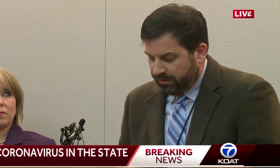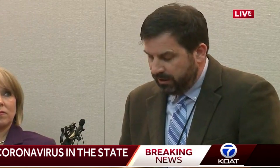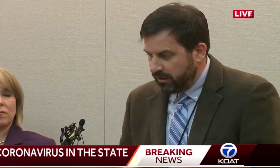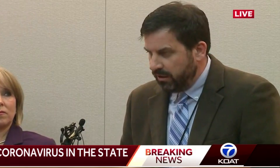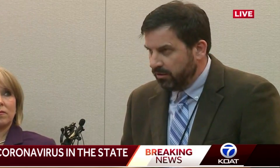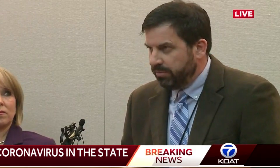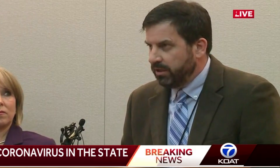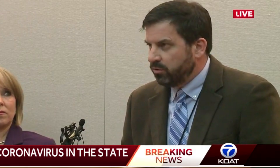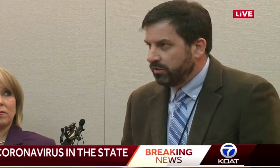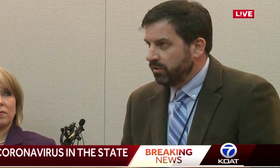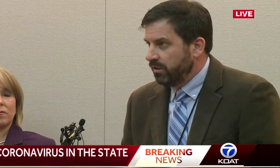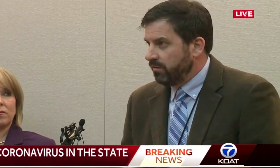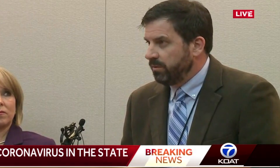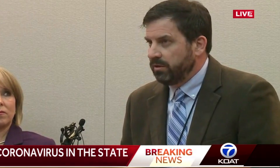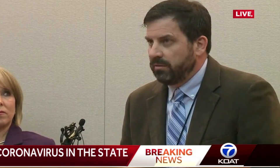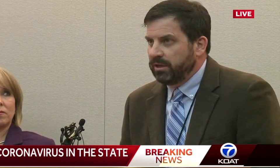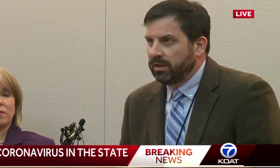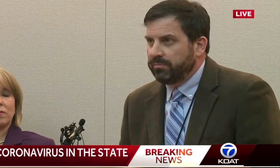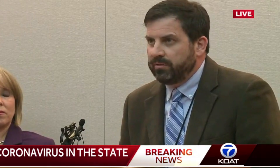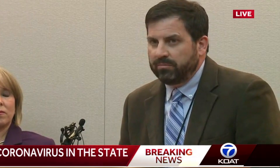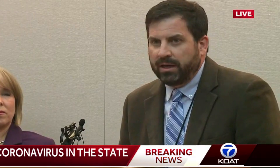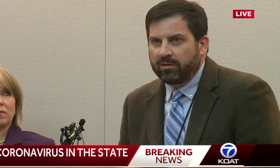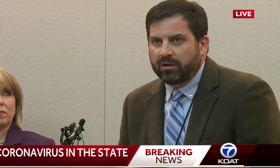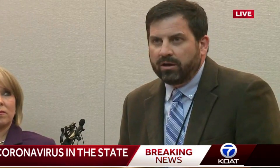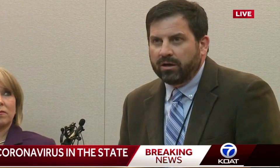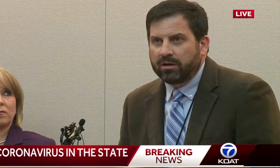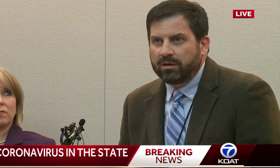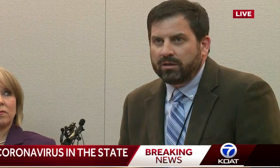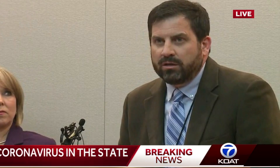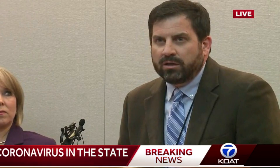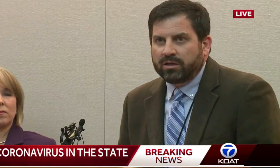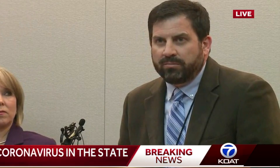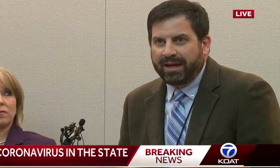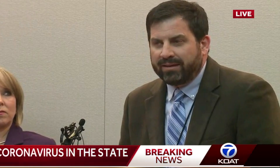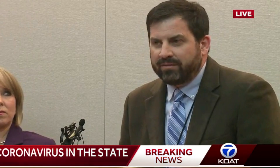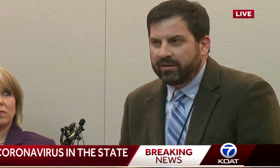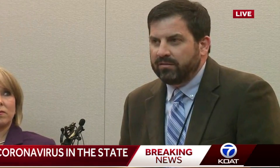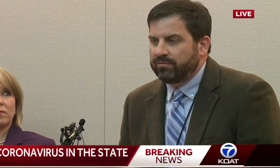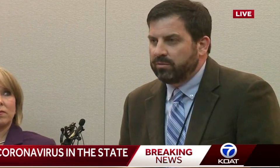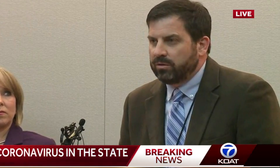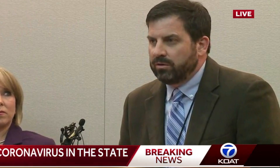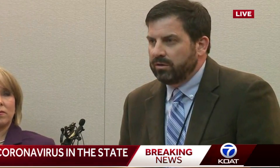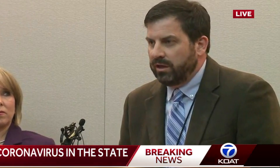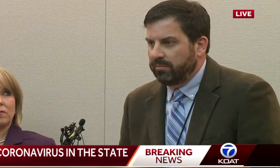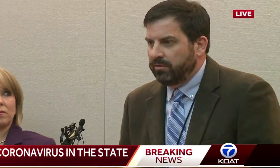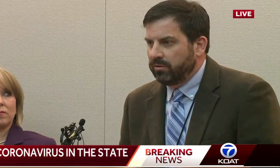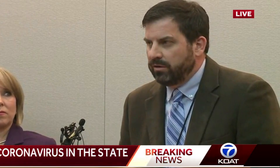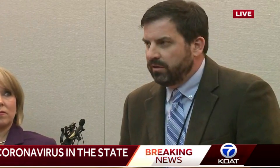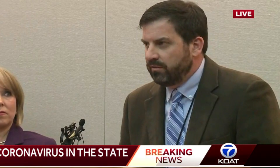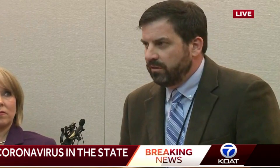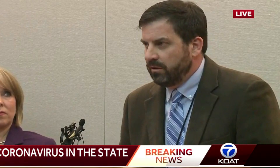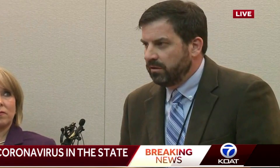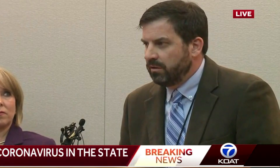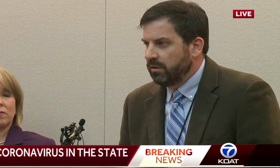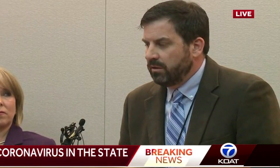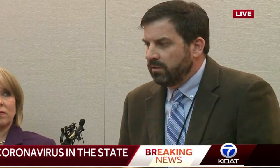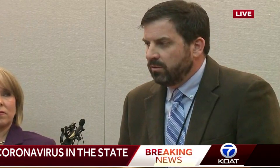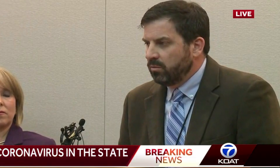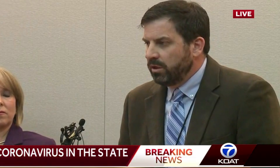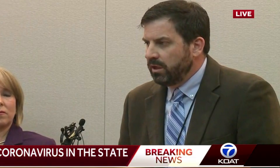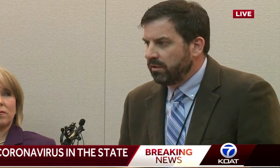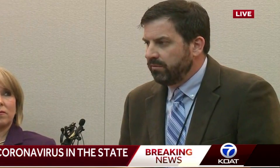I think another big question that's been coming up is about our capacity for laboratory testing.